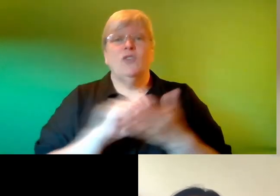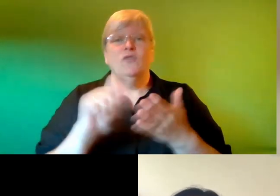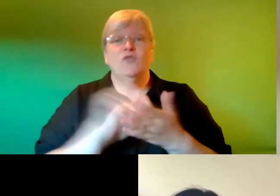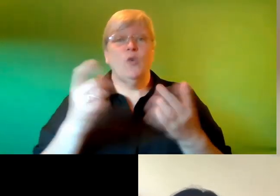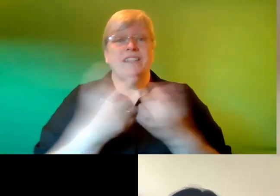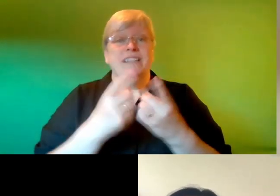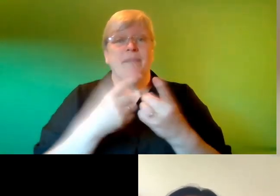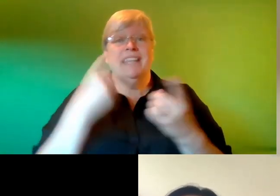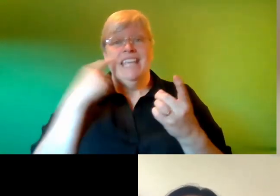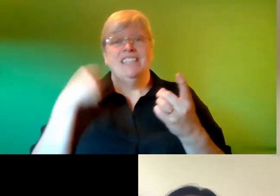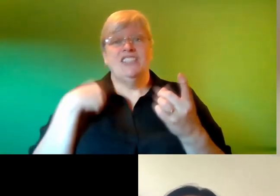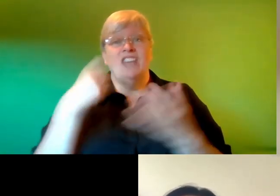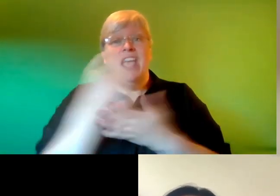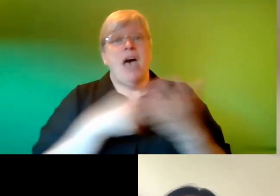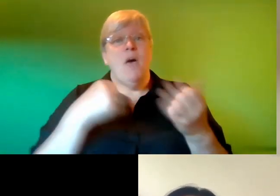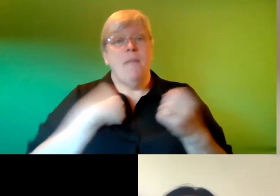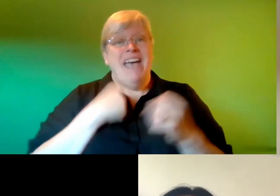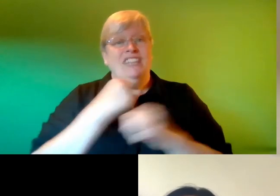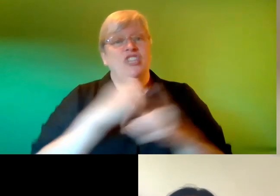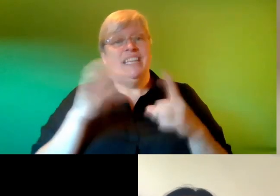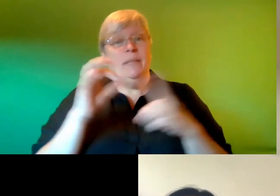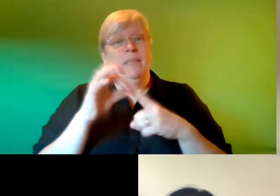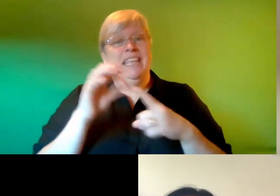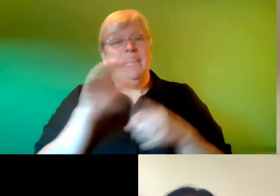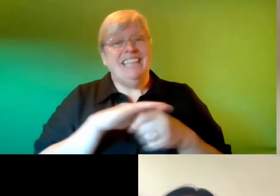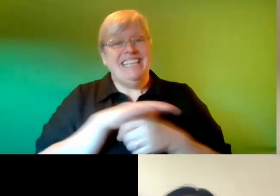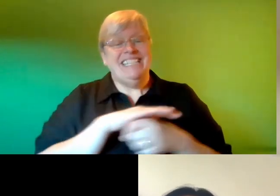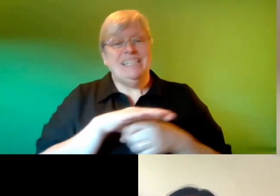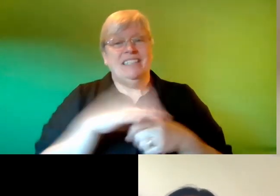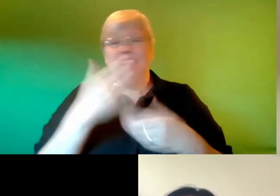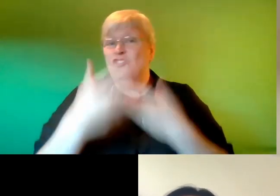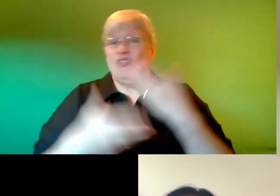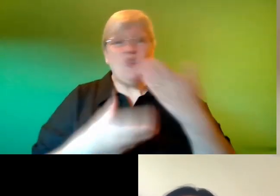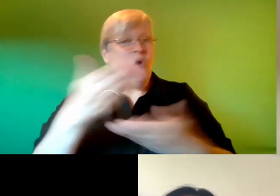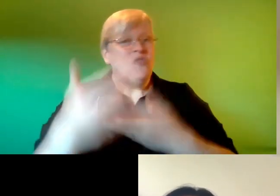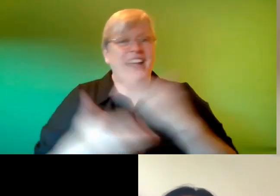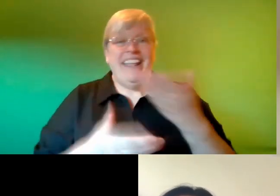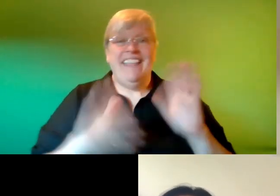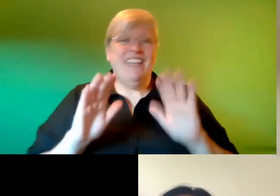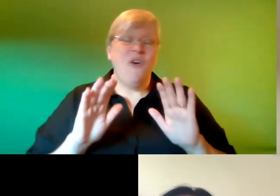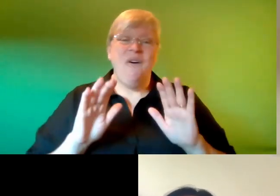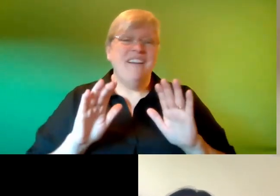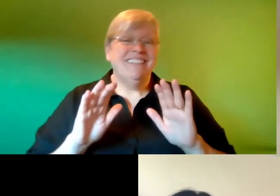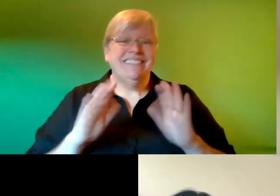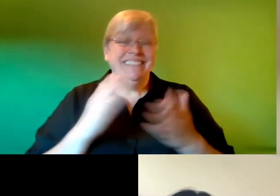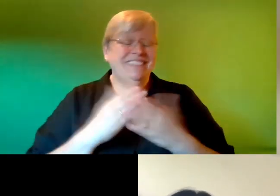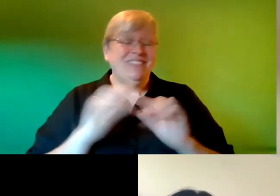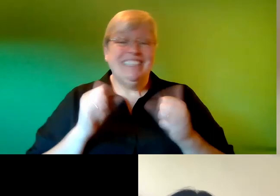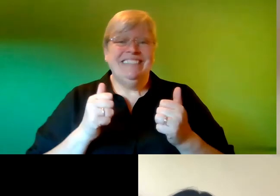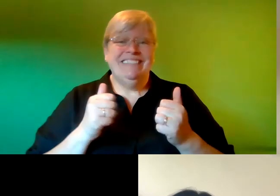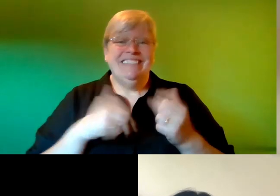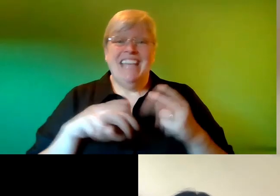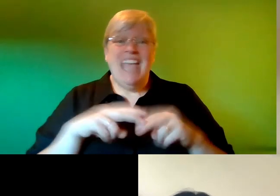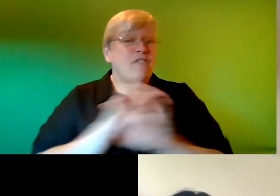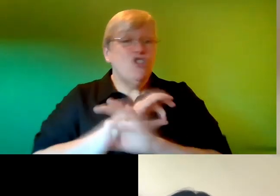about my gp placement and like a just a story an anecdote and it's just really good just even if no one